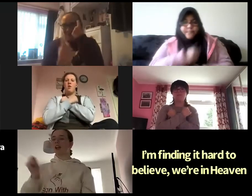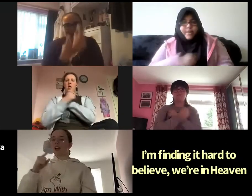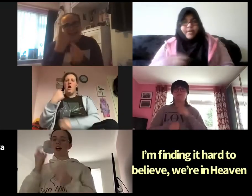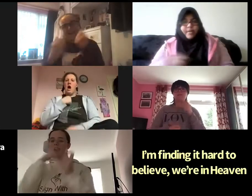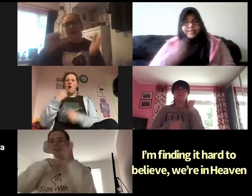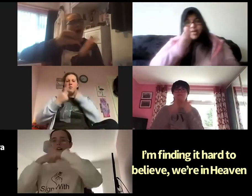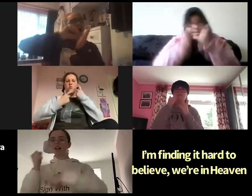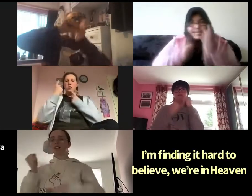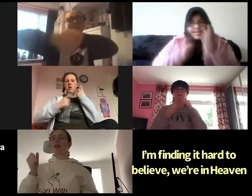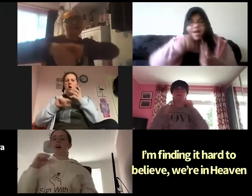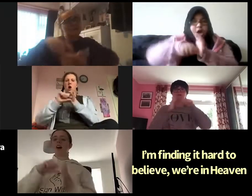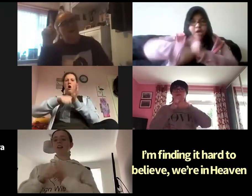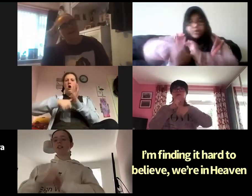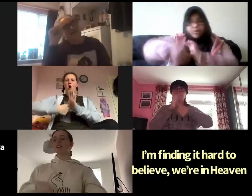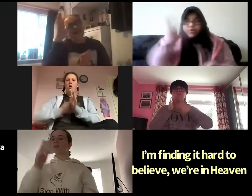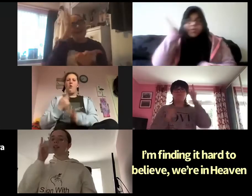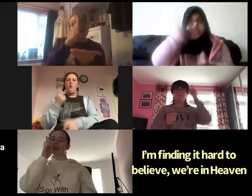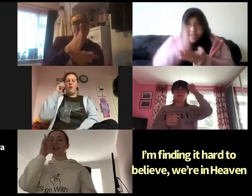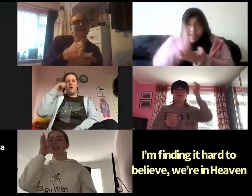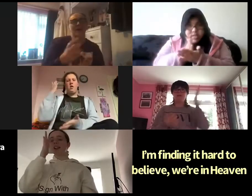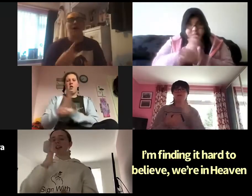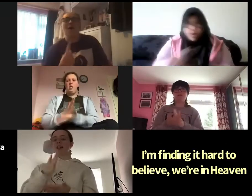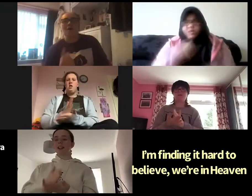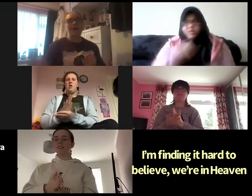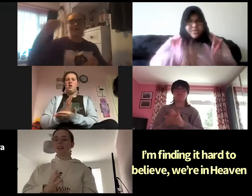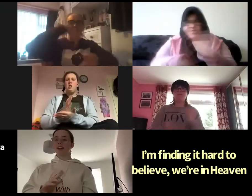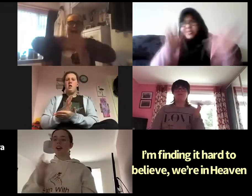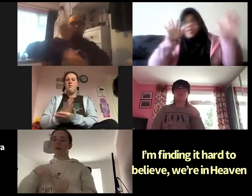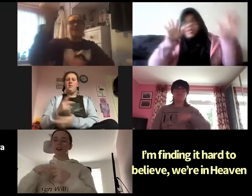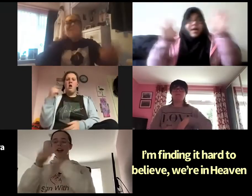finding it hard to believe I'm We're in heaven